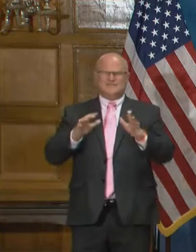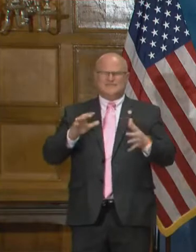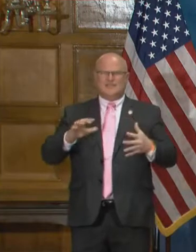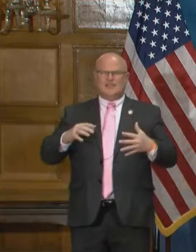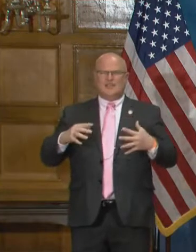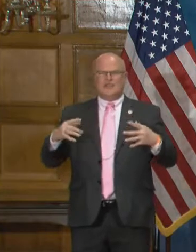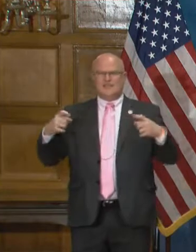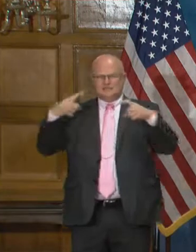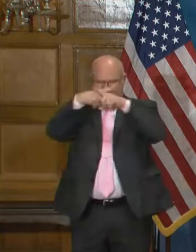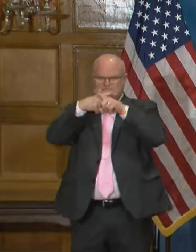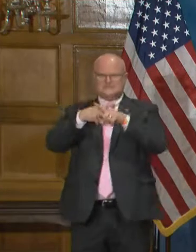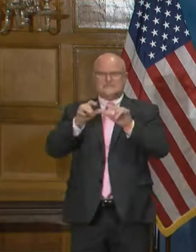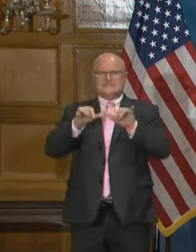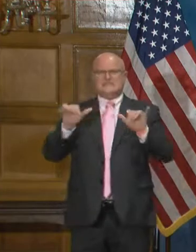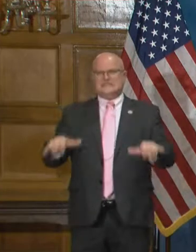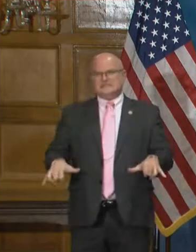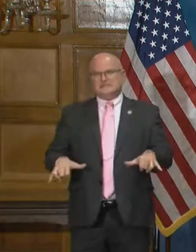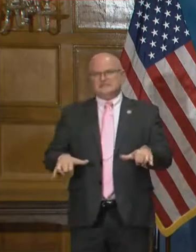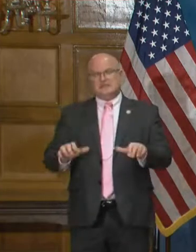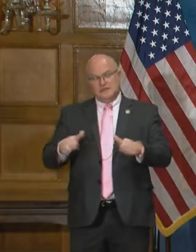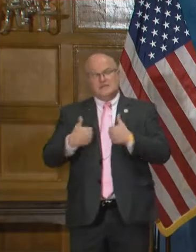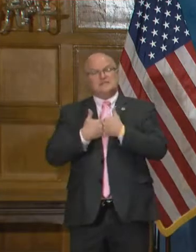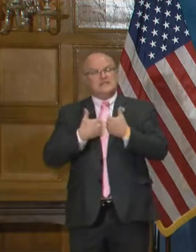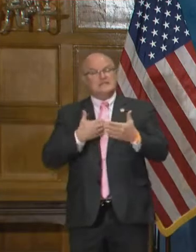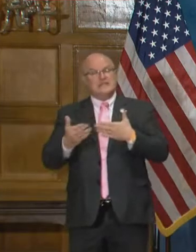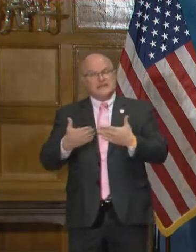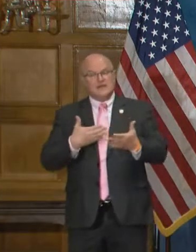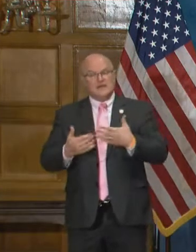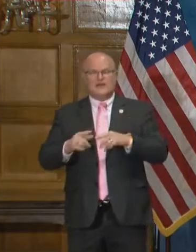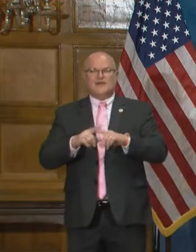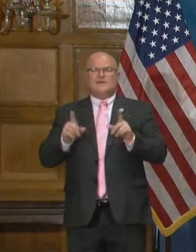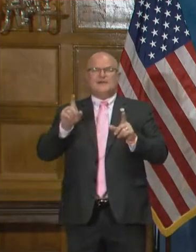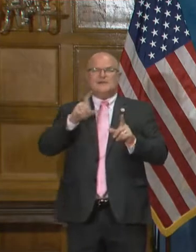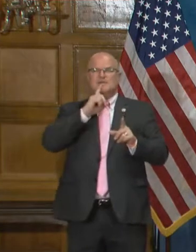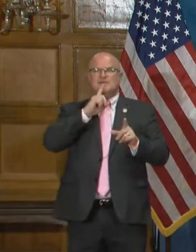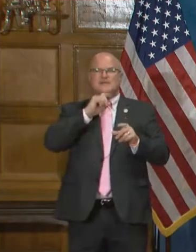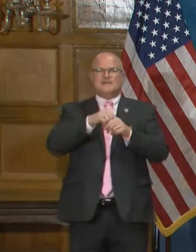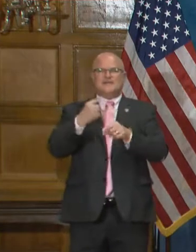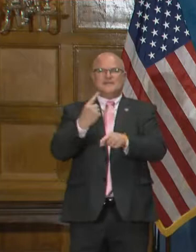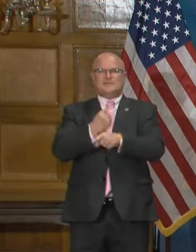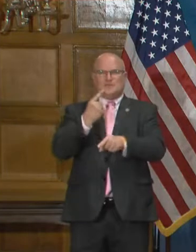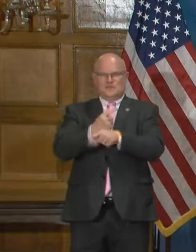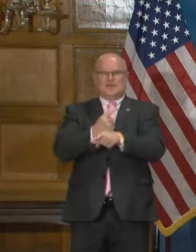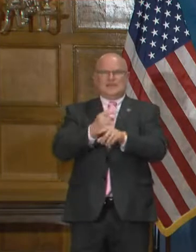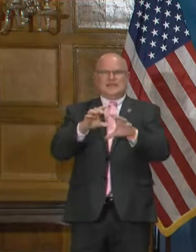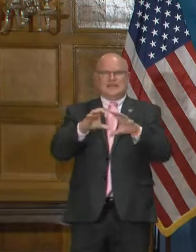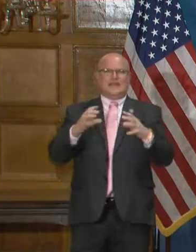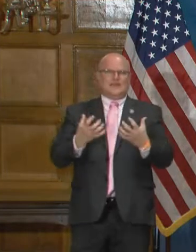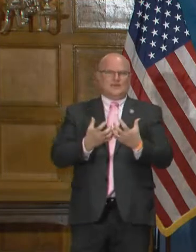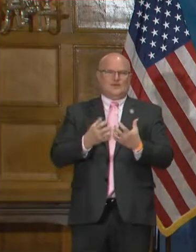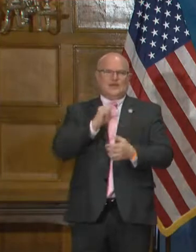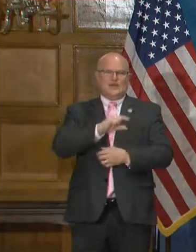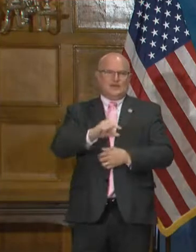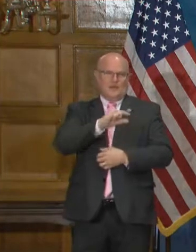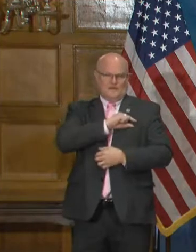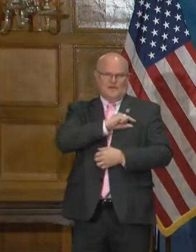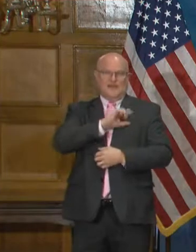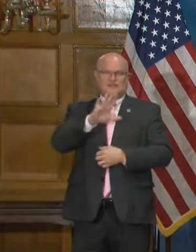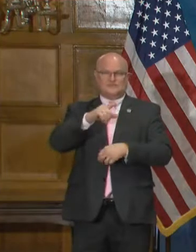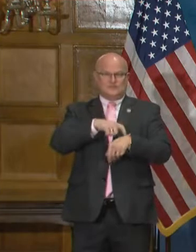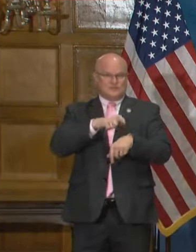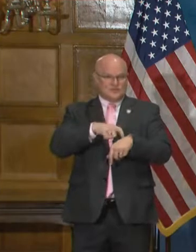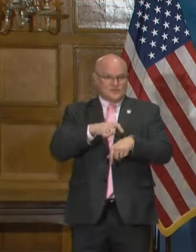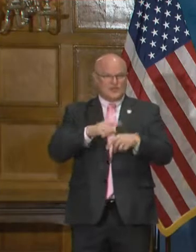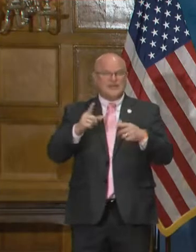clog the system. Uh, it's going to be challenging anyway, but you need to make sure you're in the priority and qualified and it's your